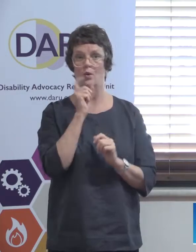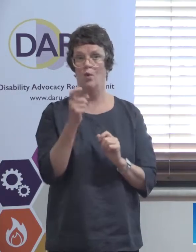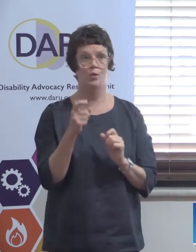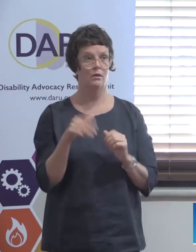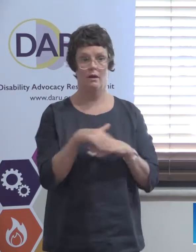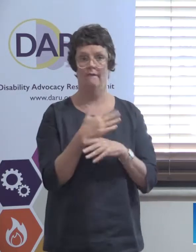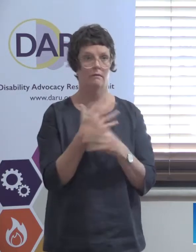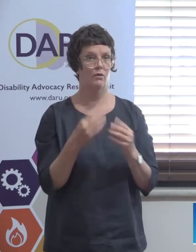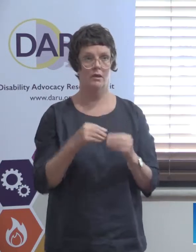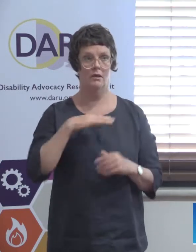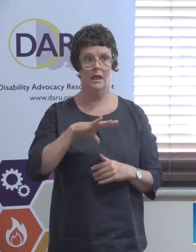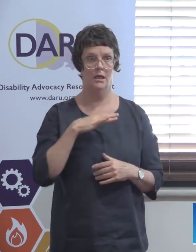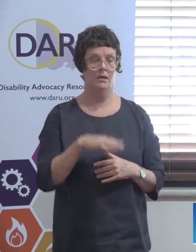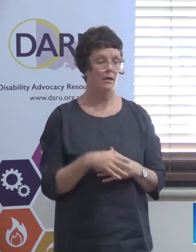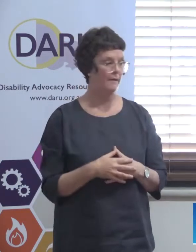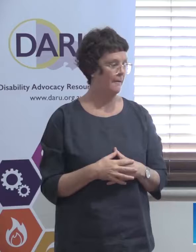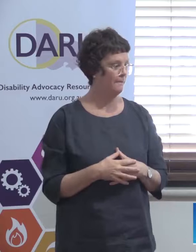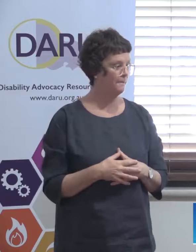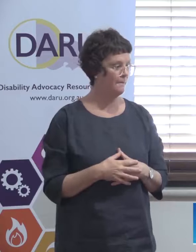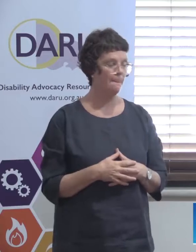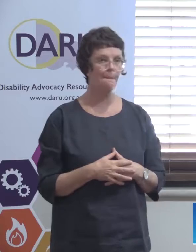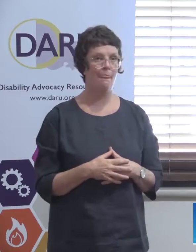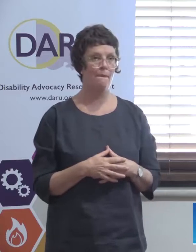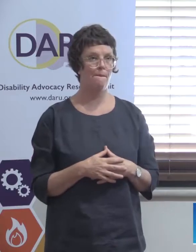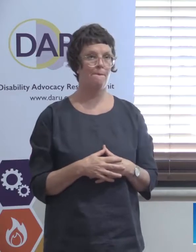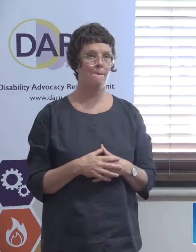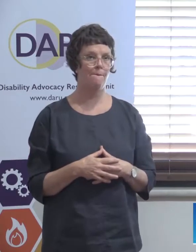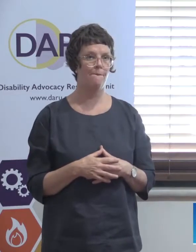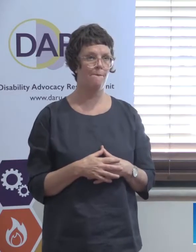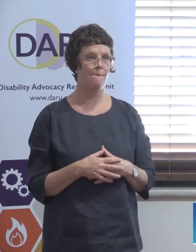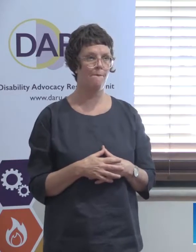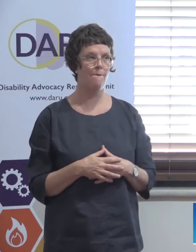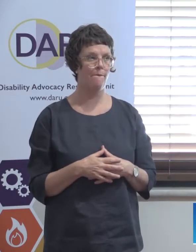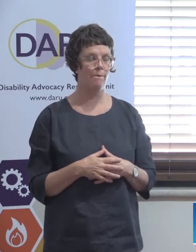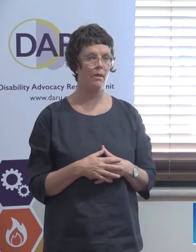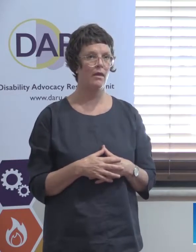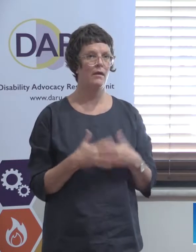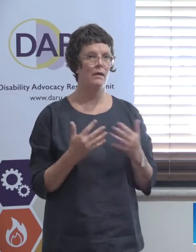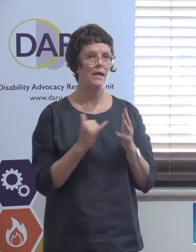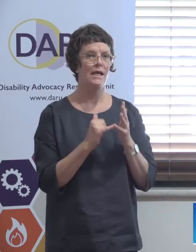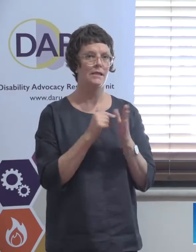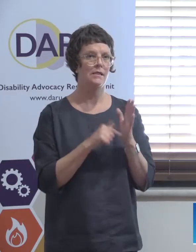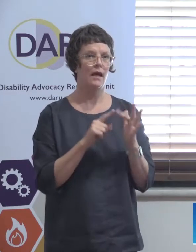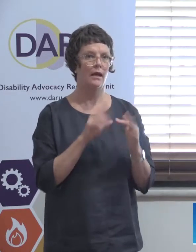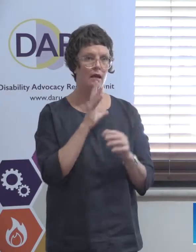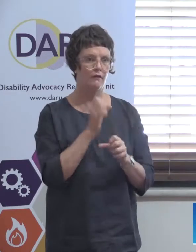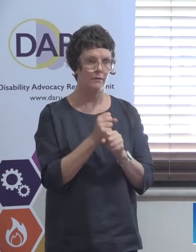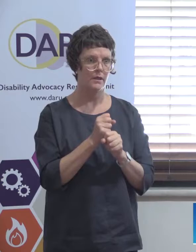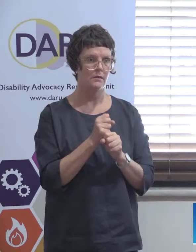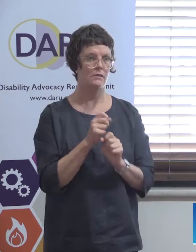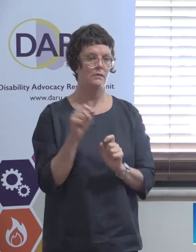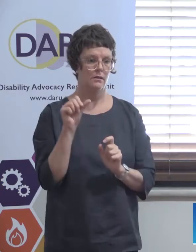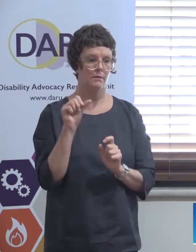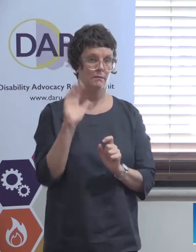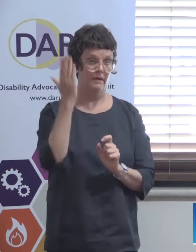gap, something that didn't happen exactly in the transition to the ILC, which was the state governments were meant to provide to the